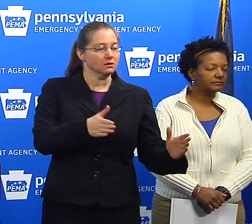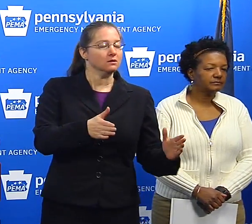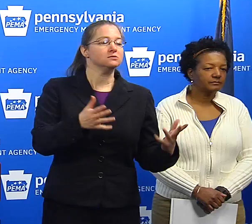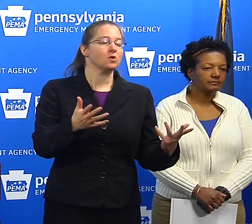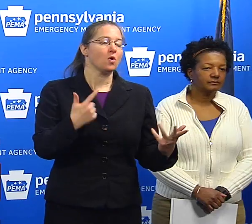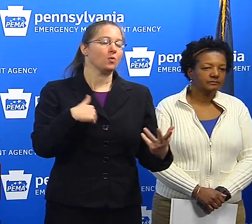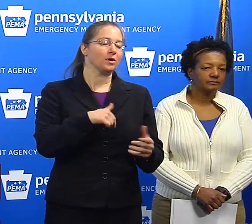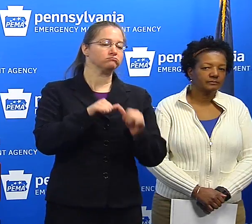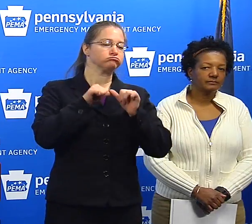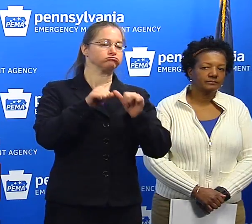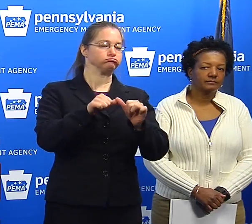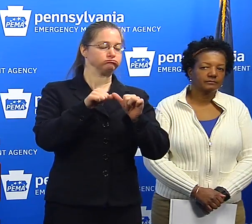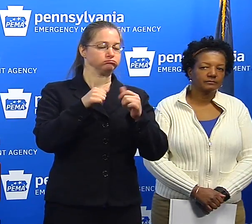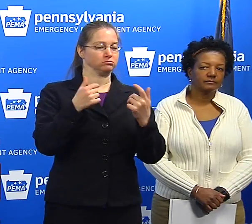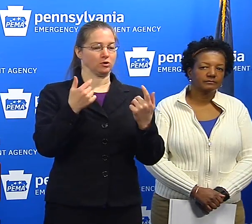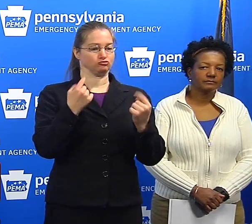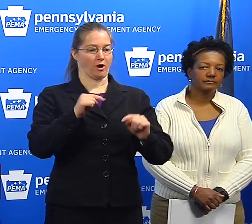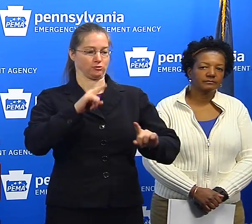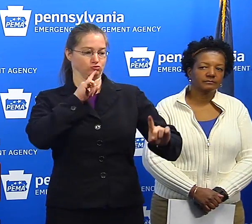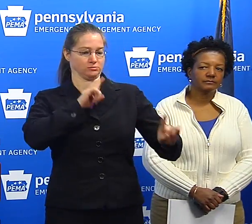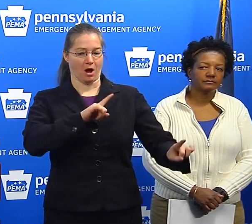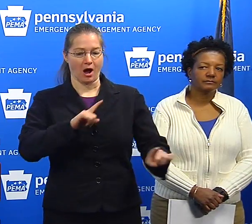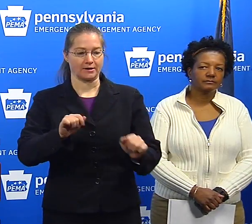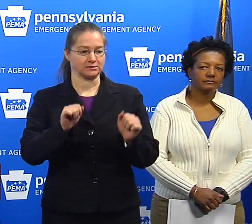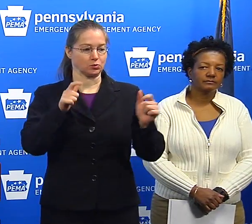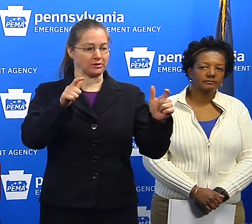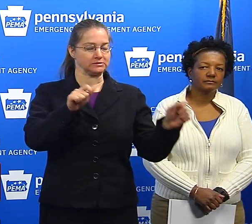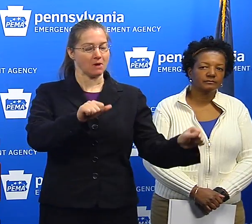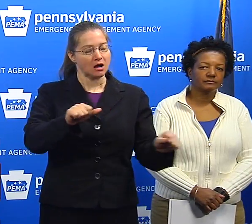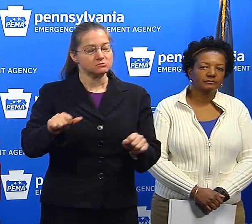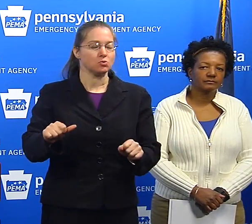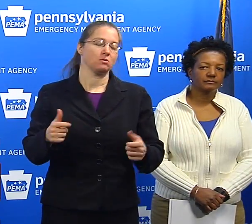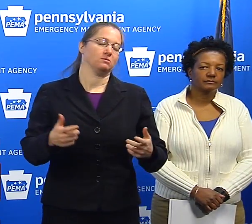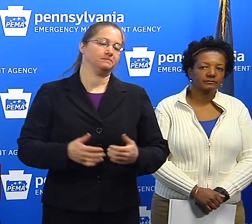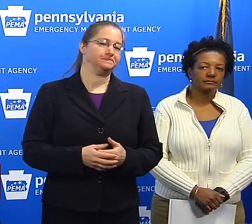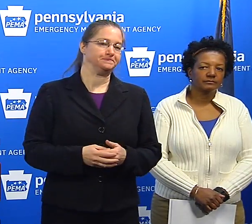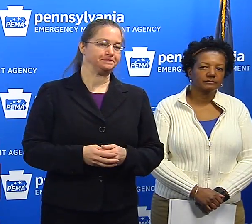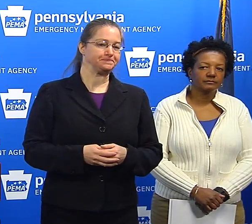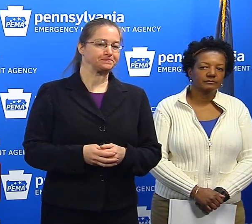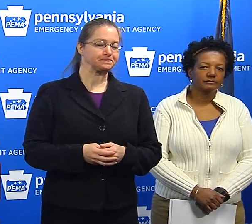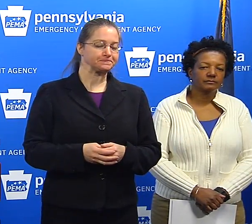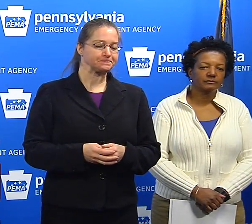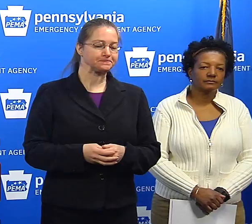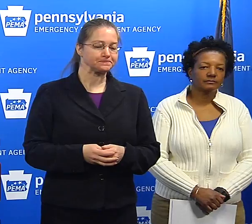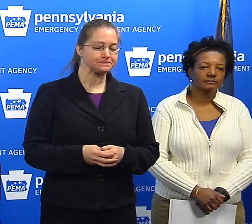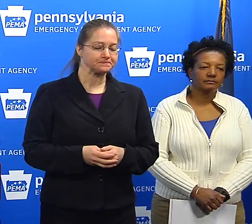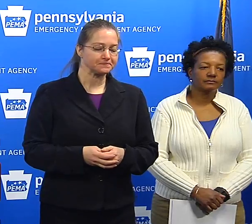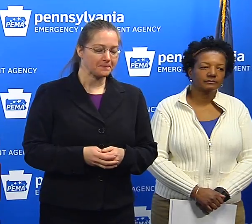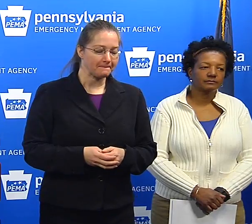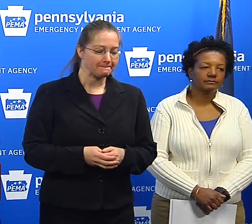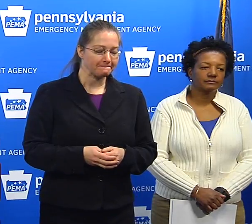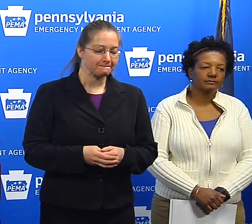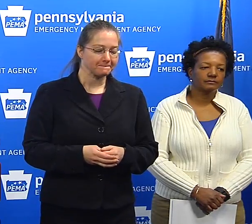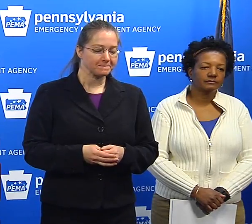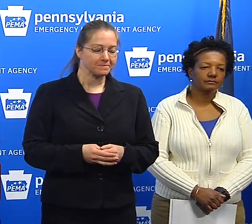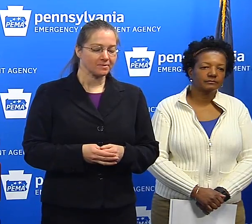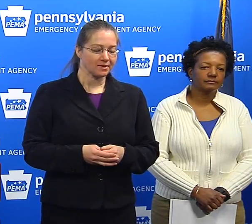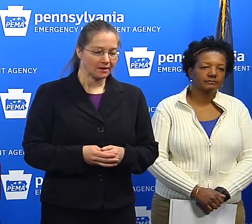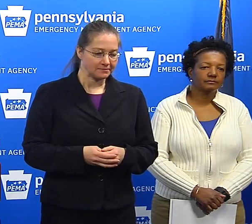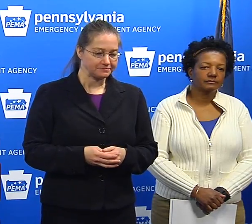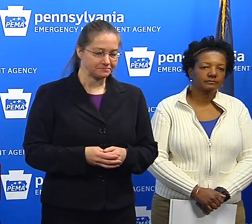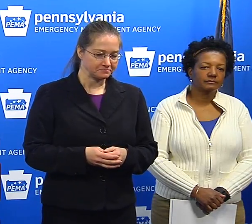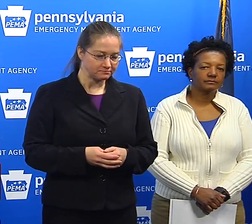continue to try to respond as quickly and as effectively as we can. So we have